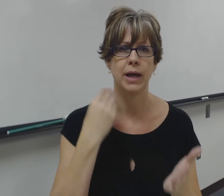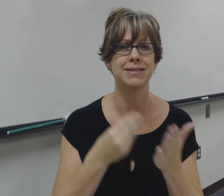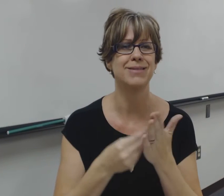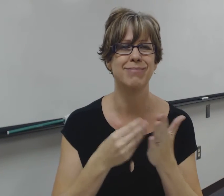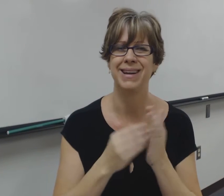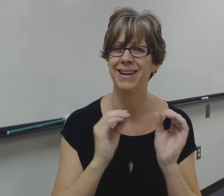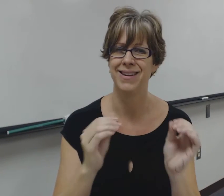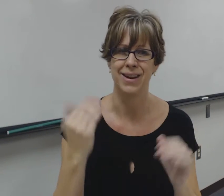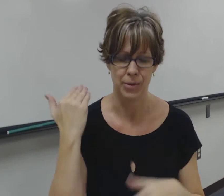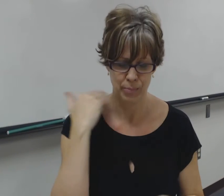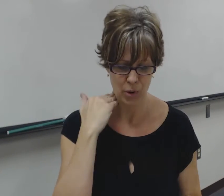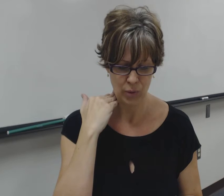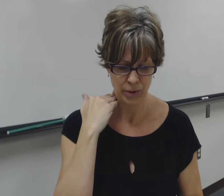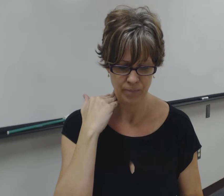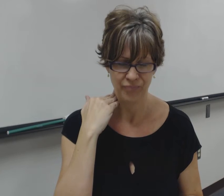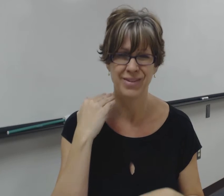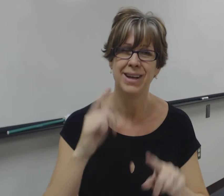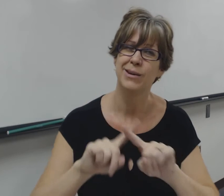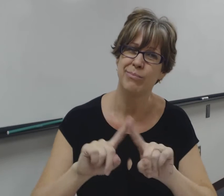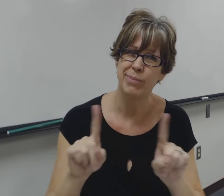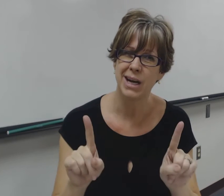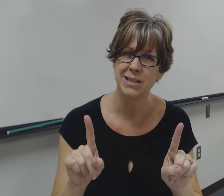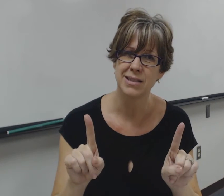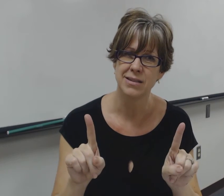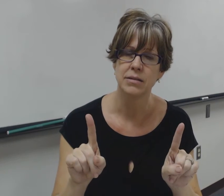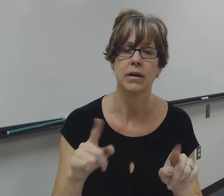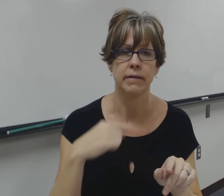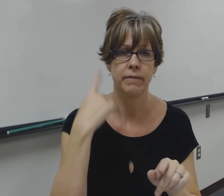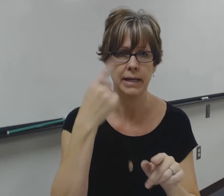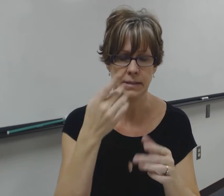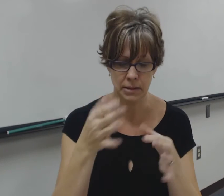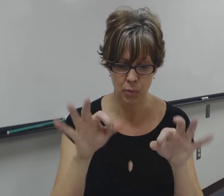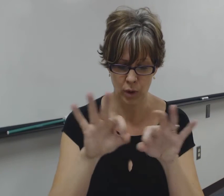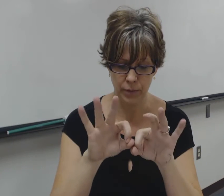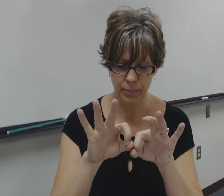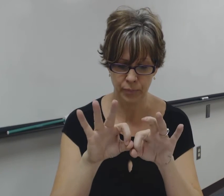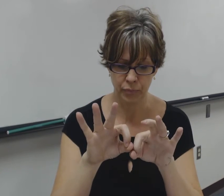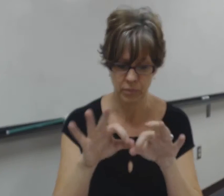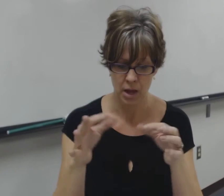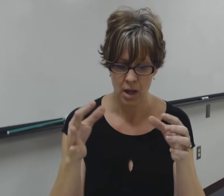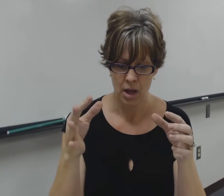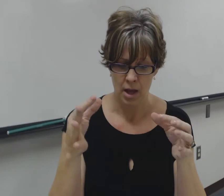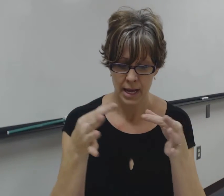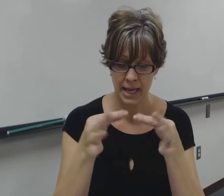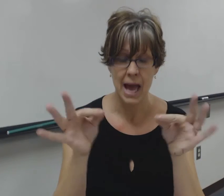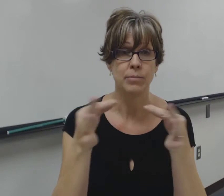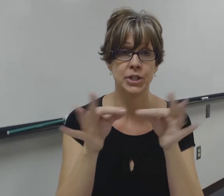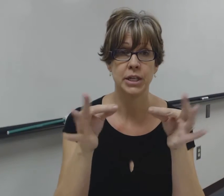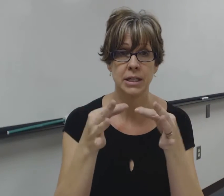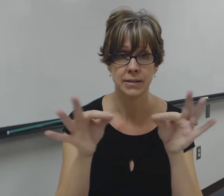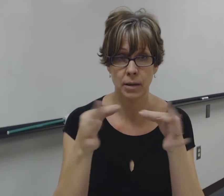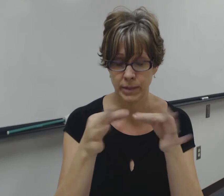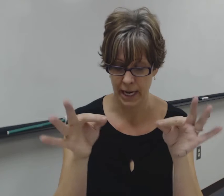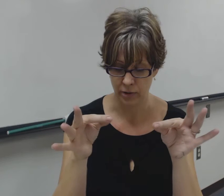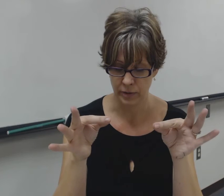as in money none broke but face is important caption subtitles